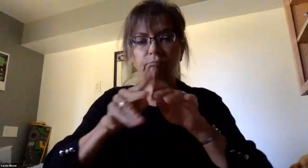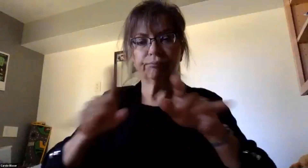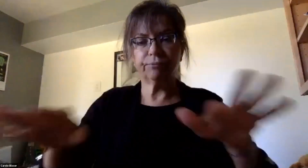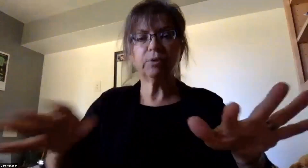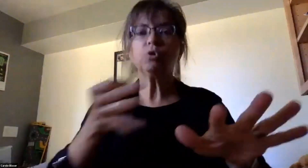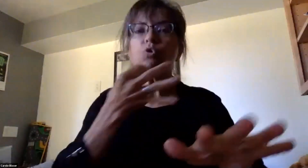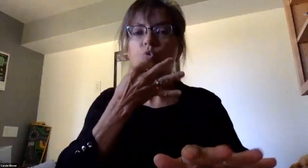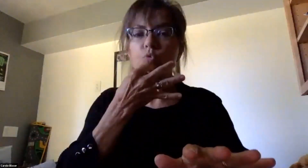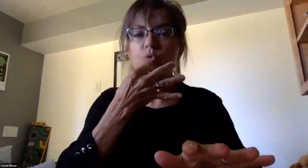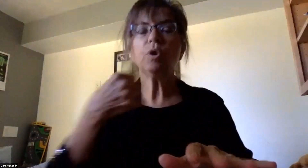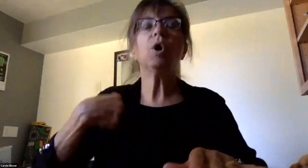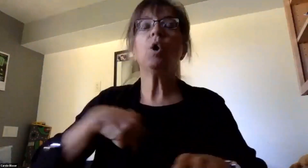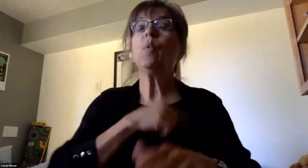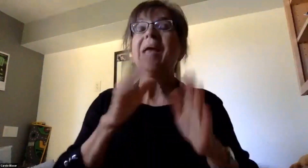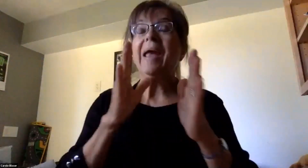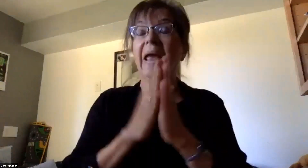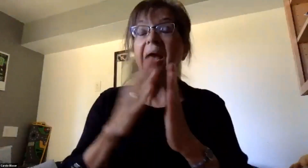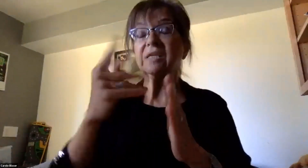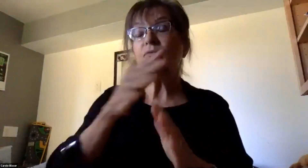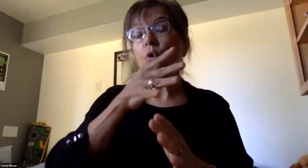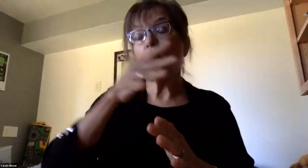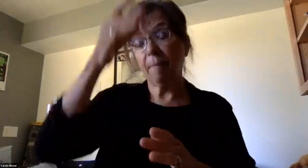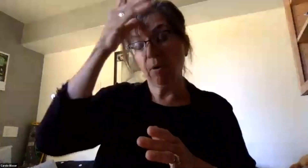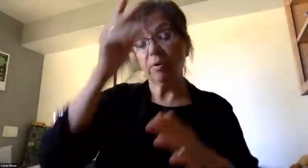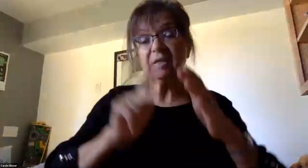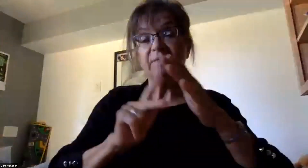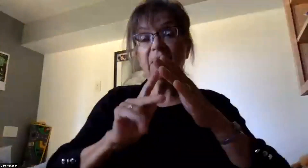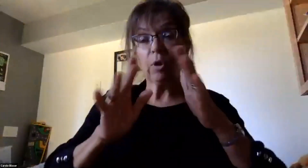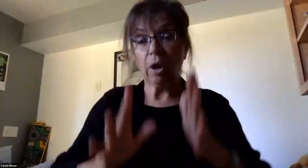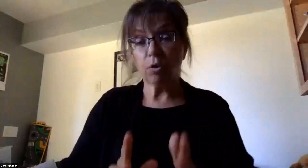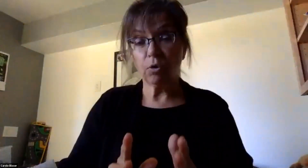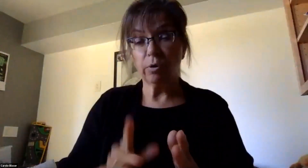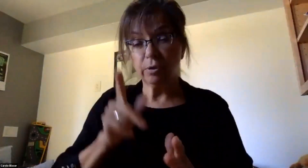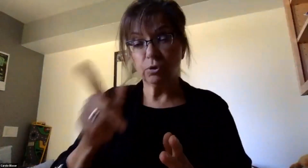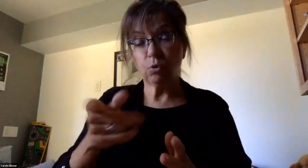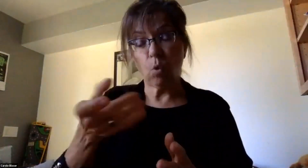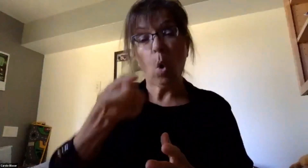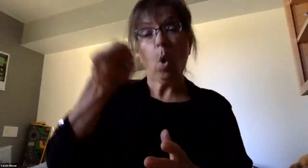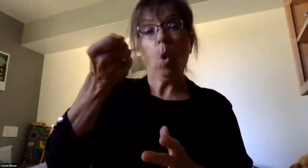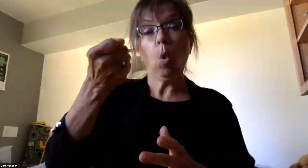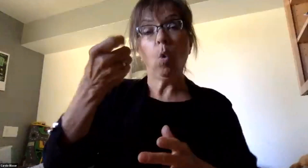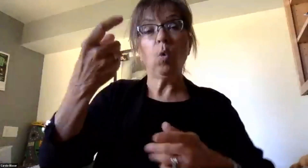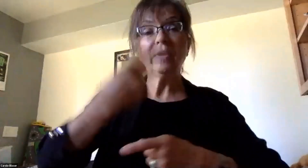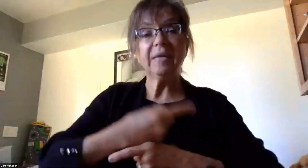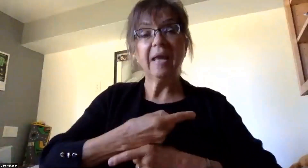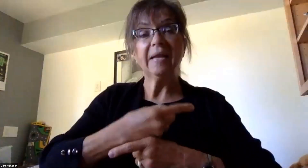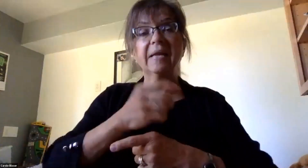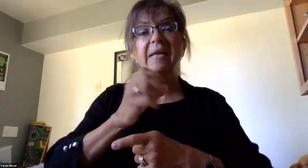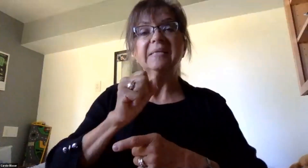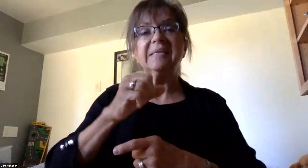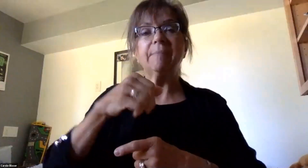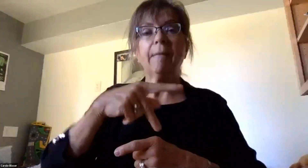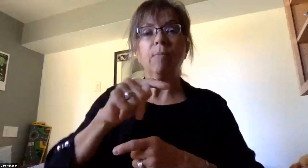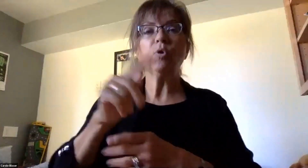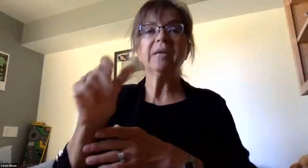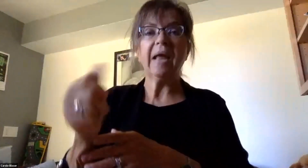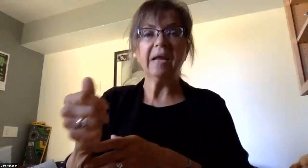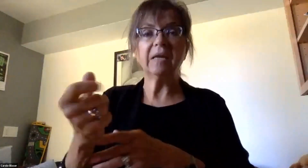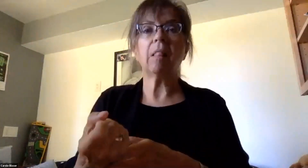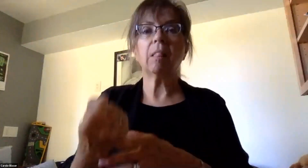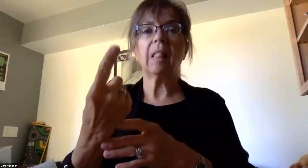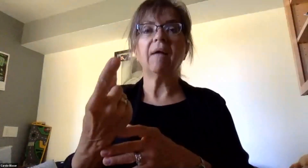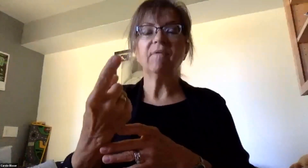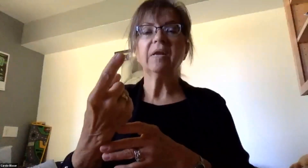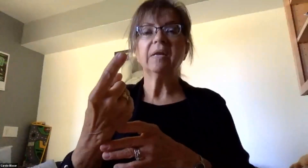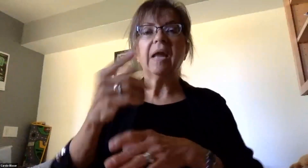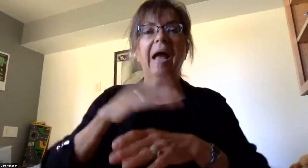We ask that for parents of kindergarteners, that you hold the dates of September 10th and September 11th on